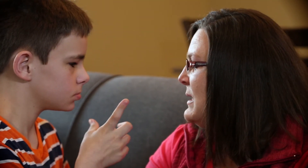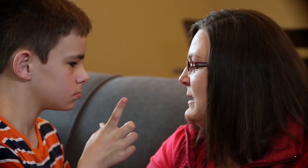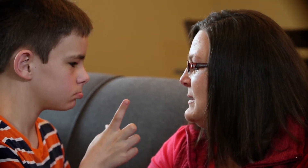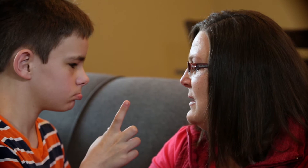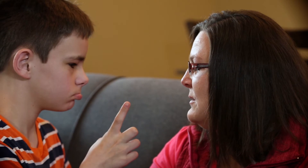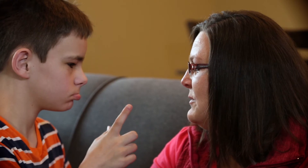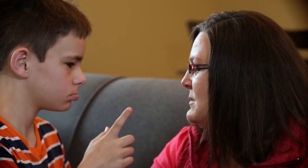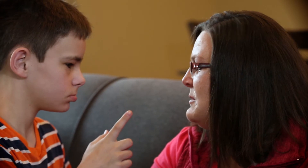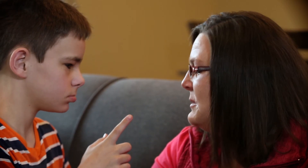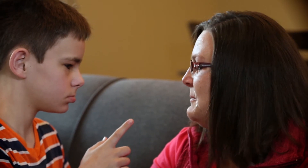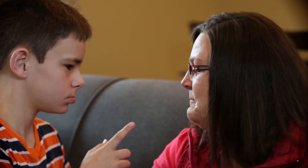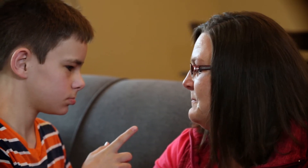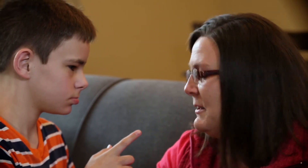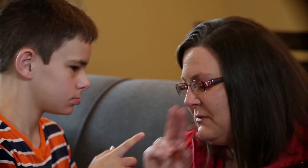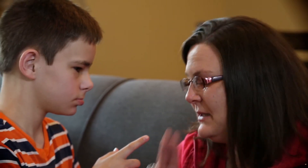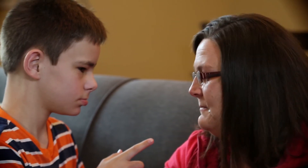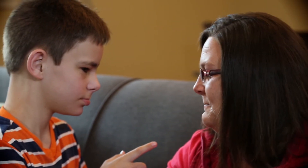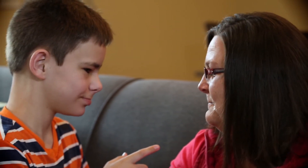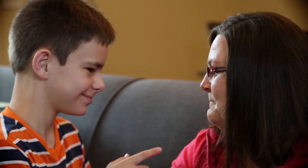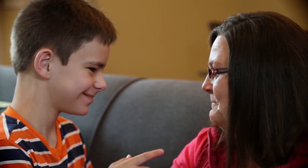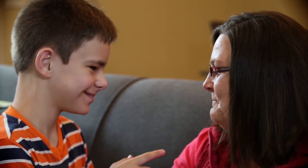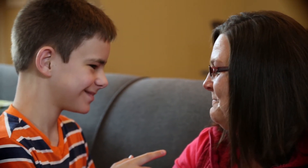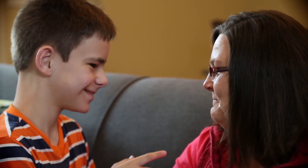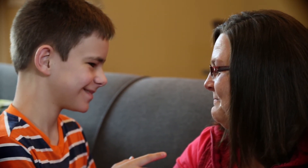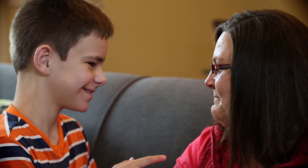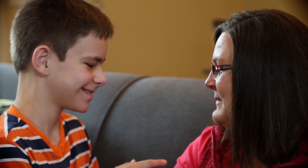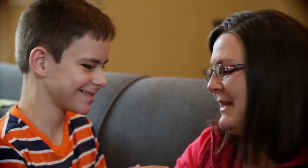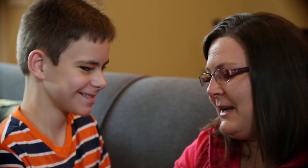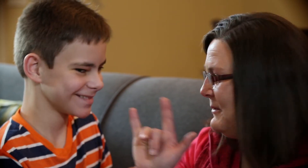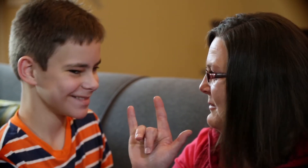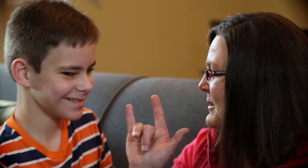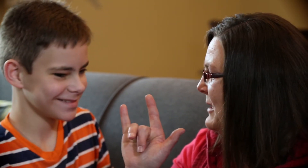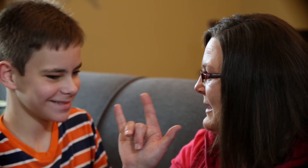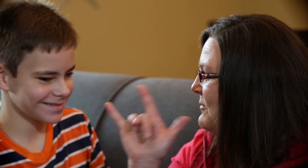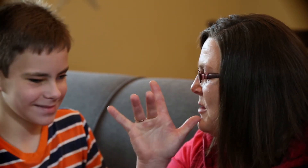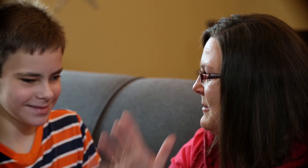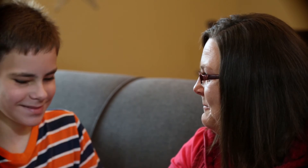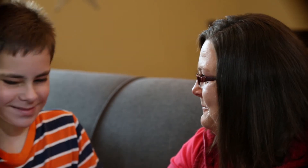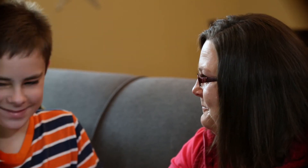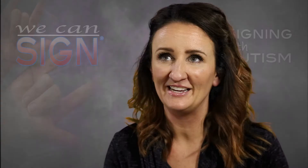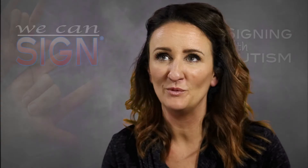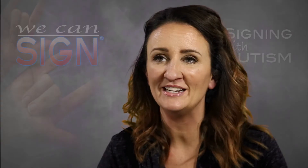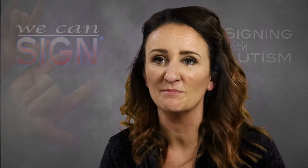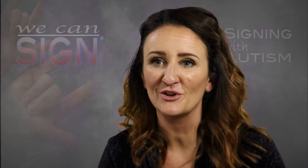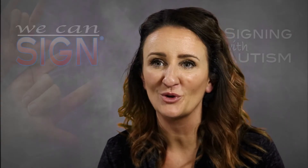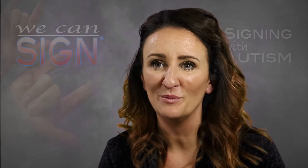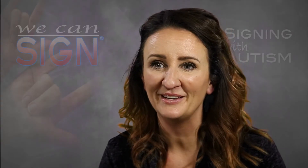Layla and Taylor to frozen yogurt. It was fun. I like it when you tell me, I love you mom. And when his mother told me